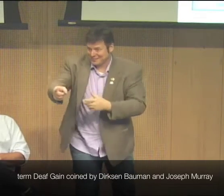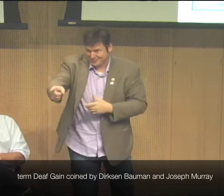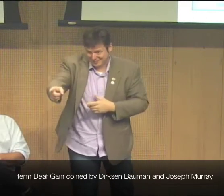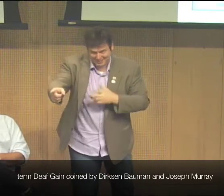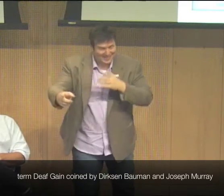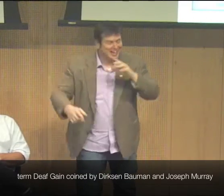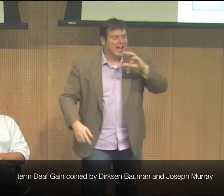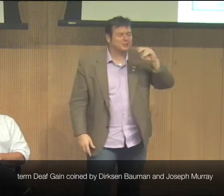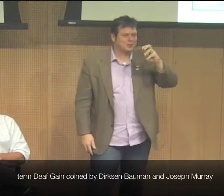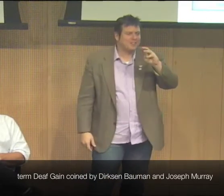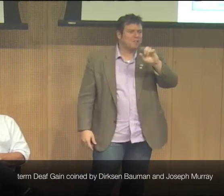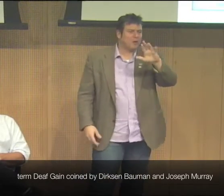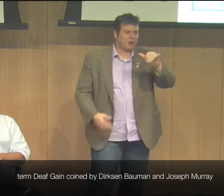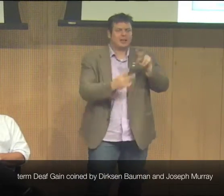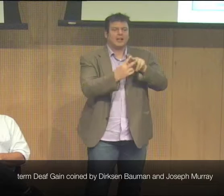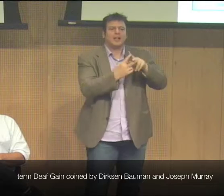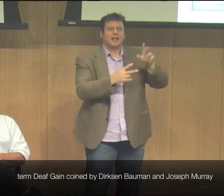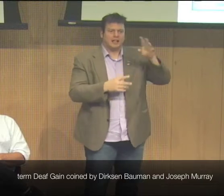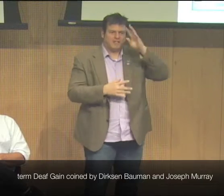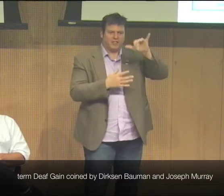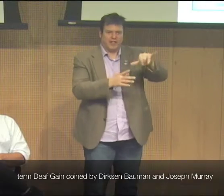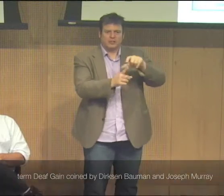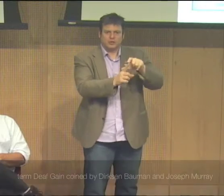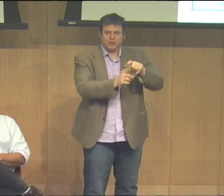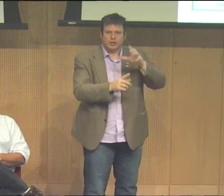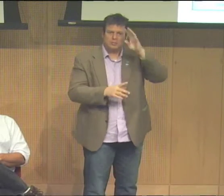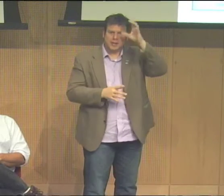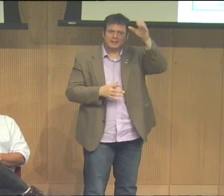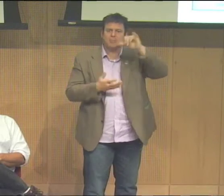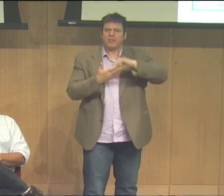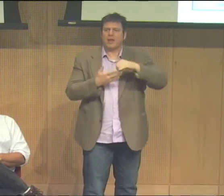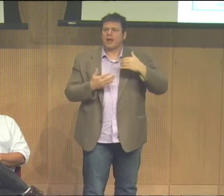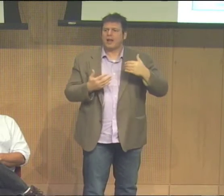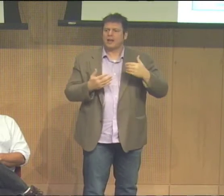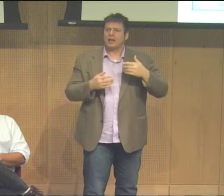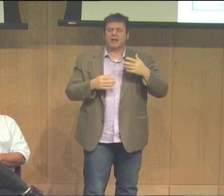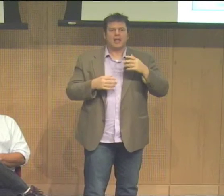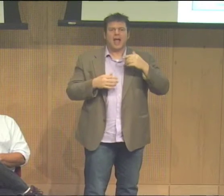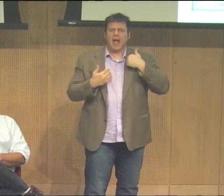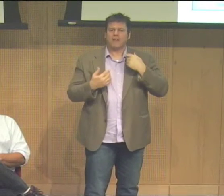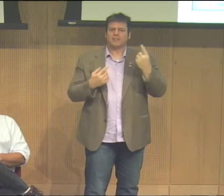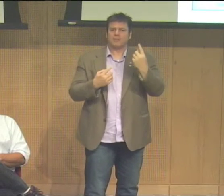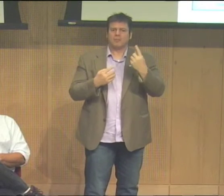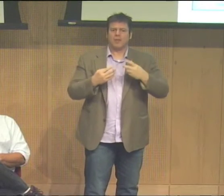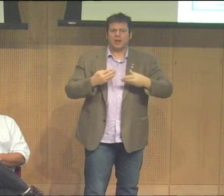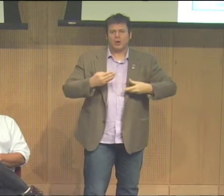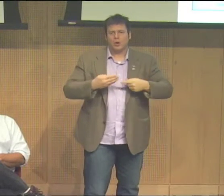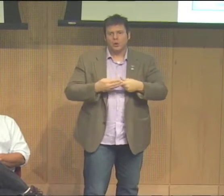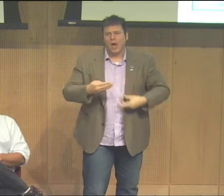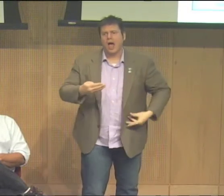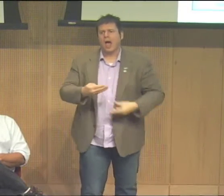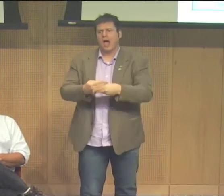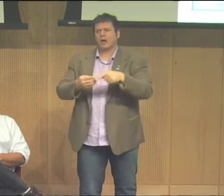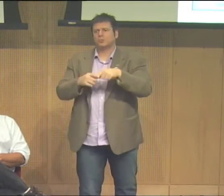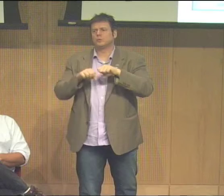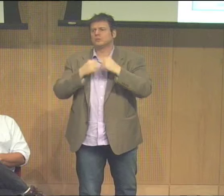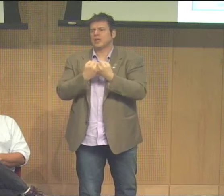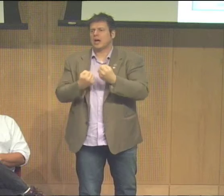very much all the time Derksen Bowman and had come up with the concept of having something